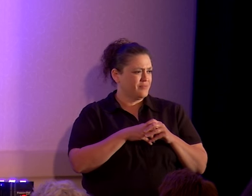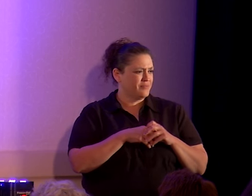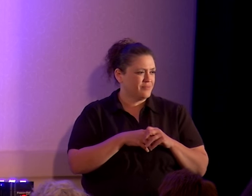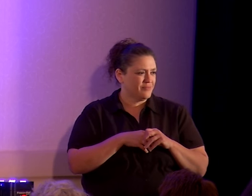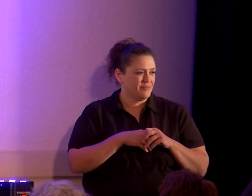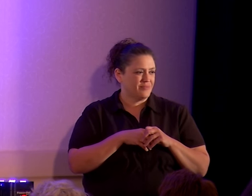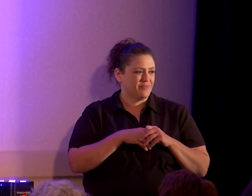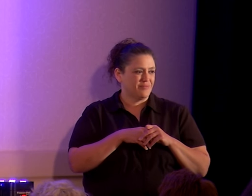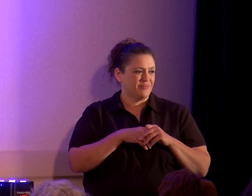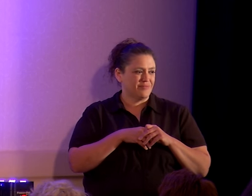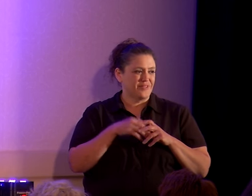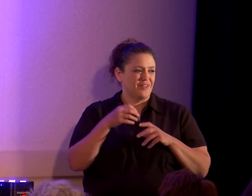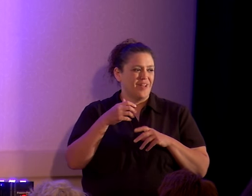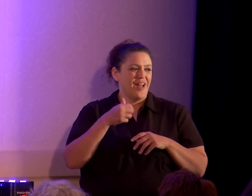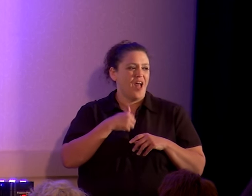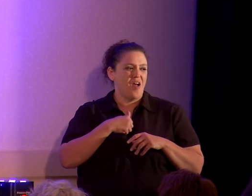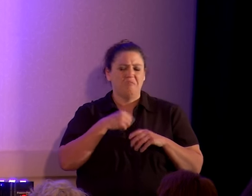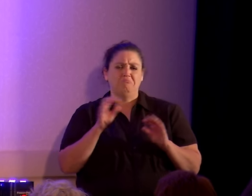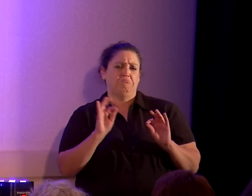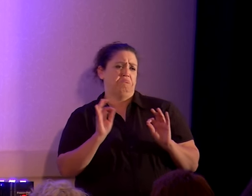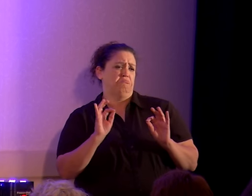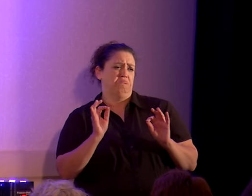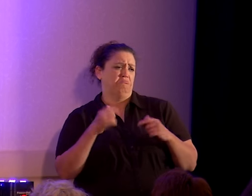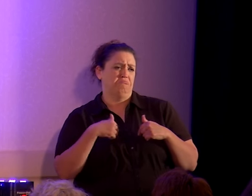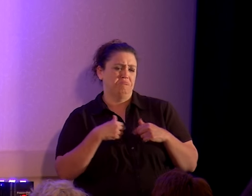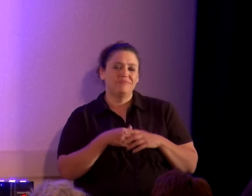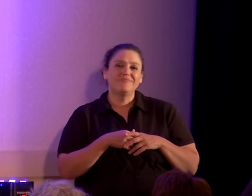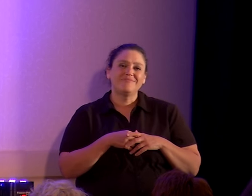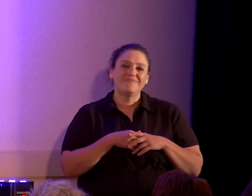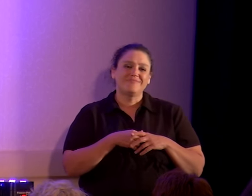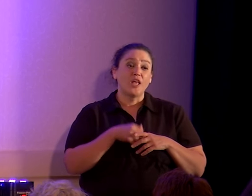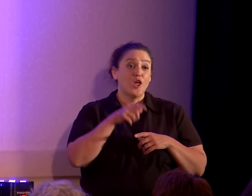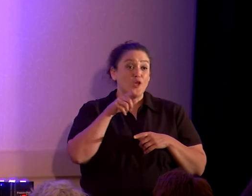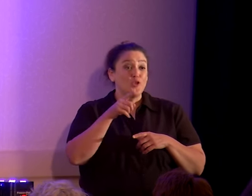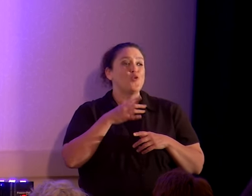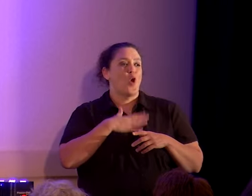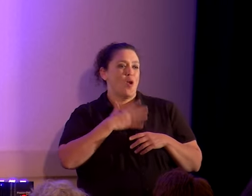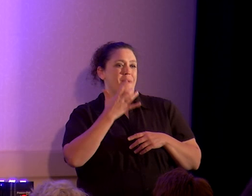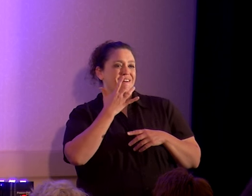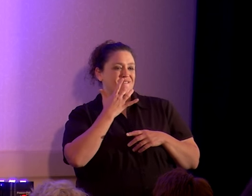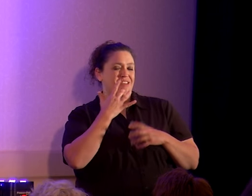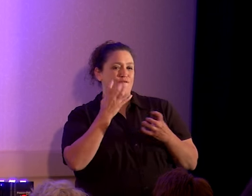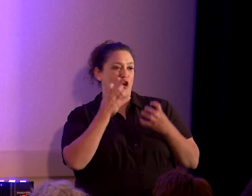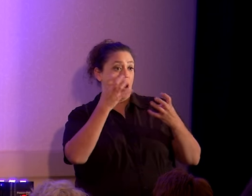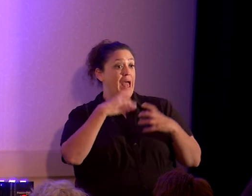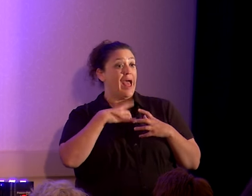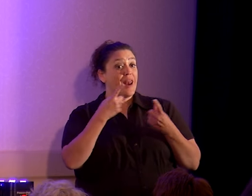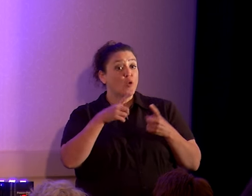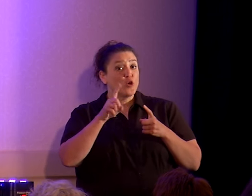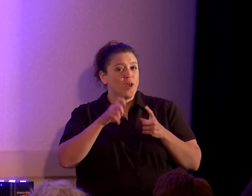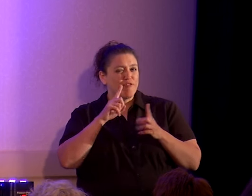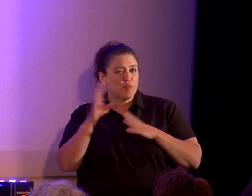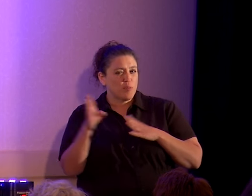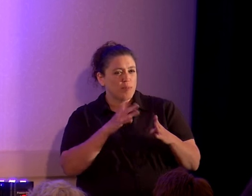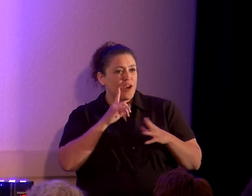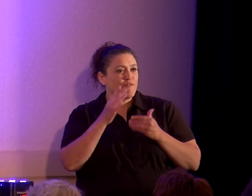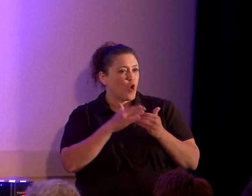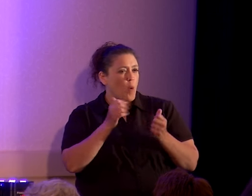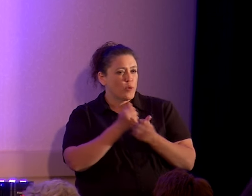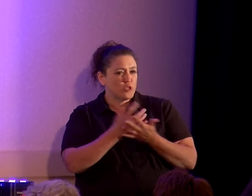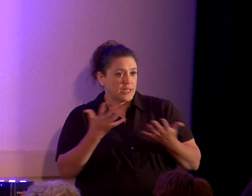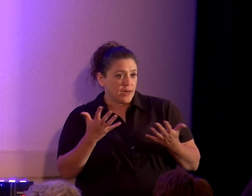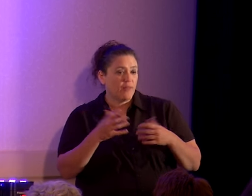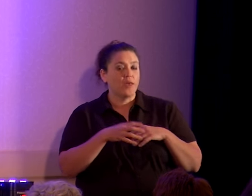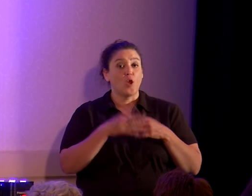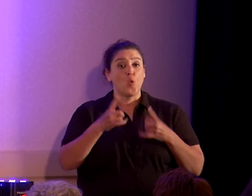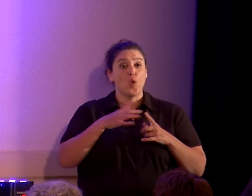Yes, you are my favorite audience. I like being in the position where you have to be prepared for almost anything. Where my